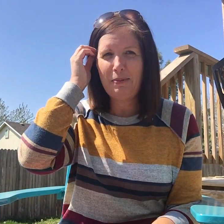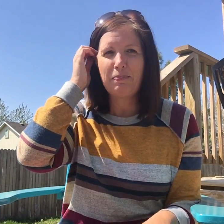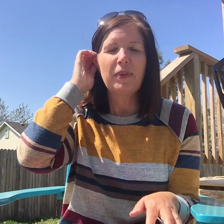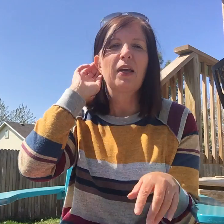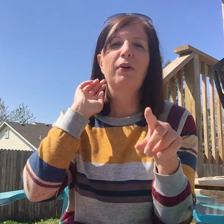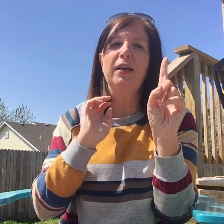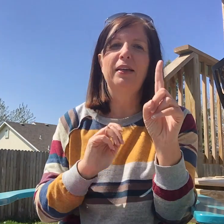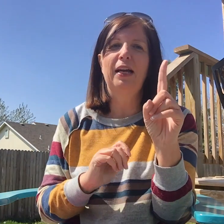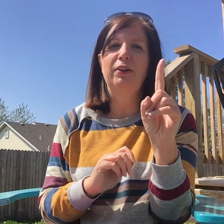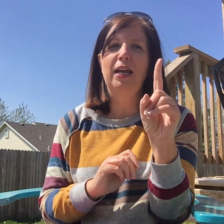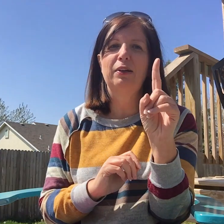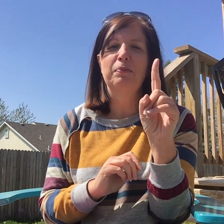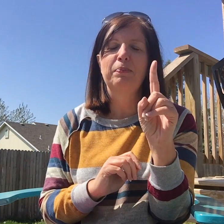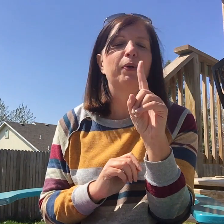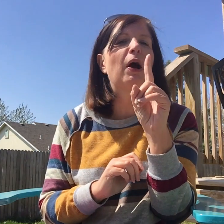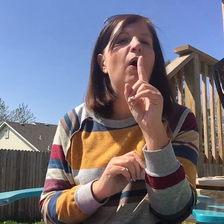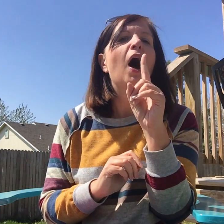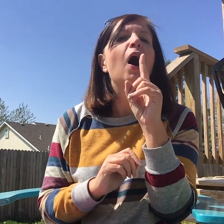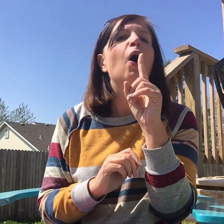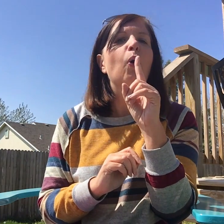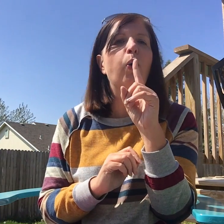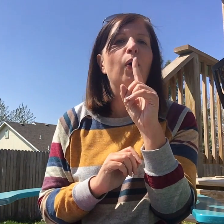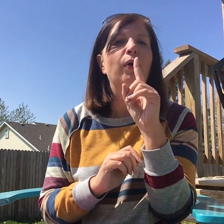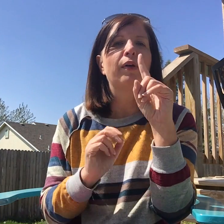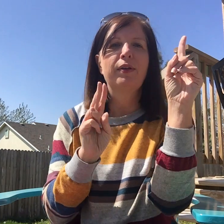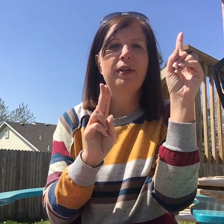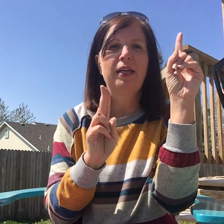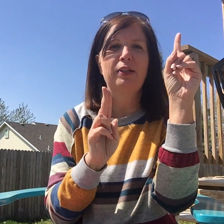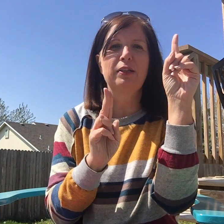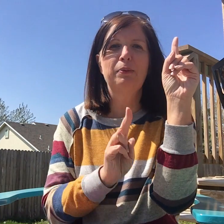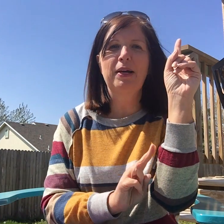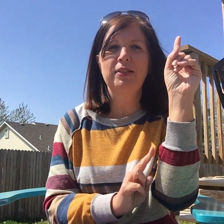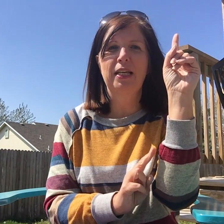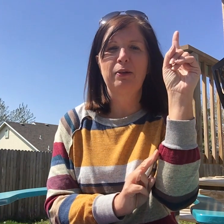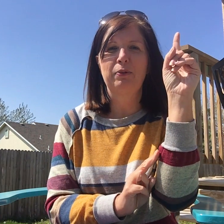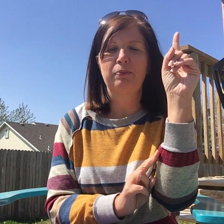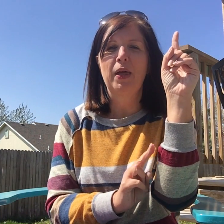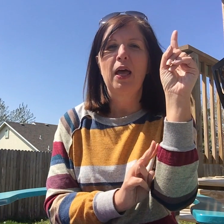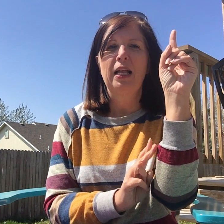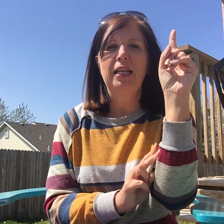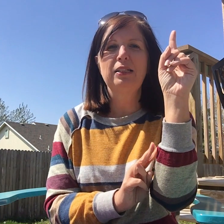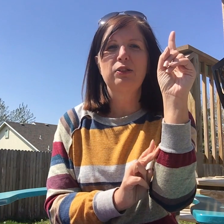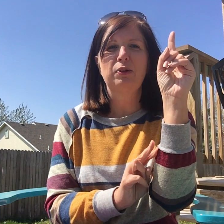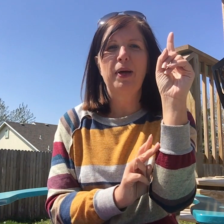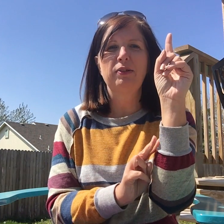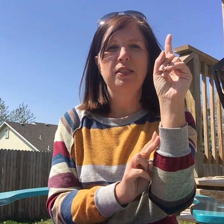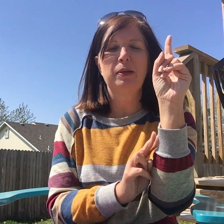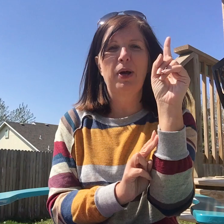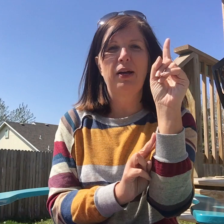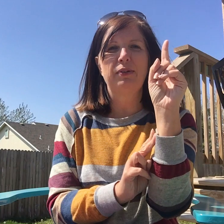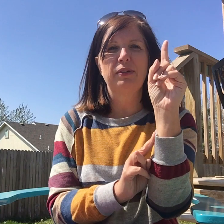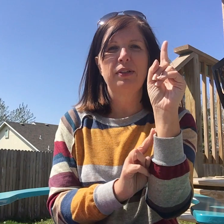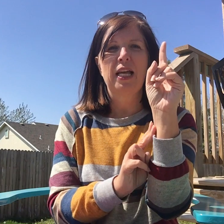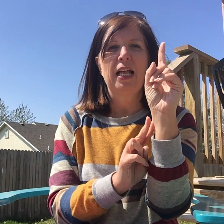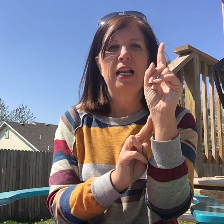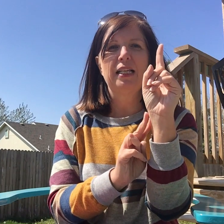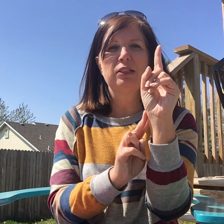okay get out your candle blow it out here's a little Mousy little Mousy Brown little